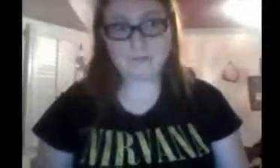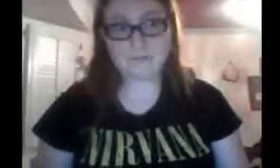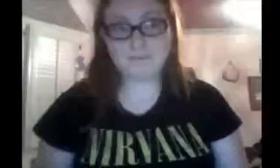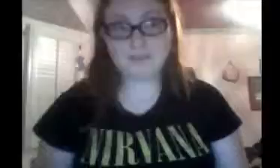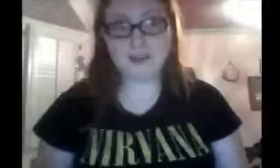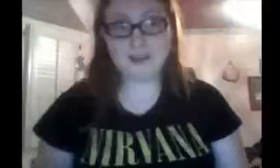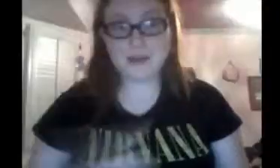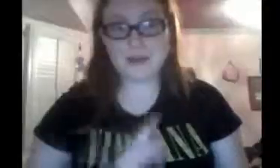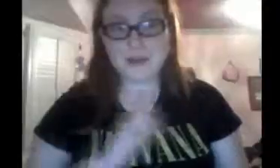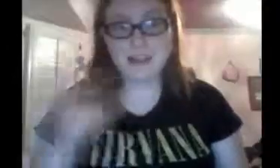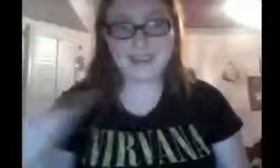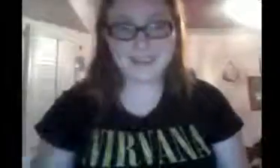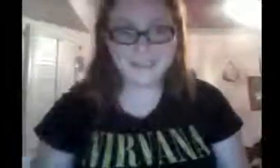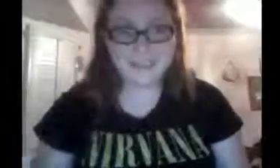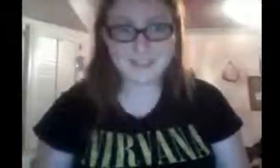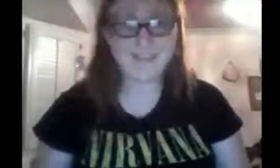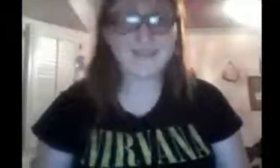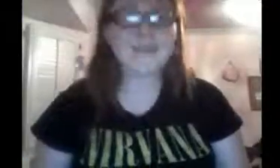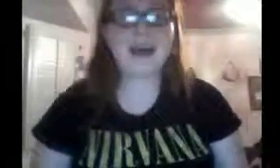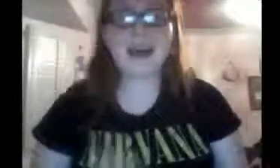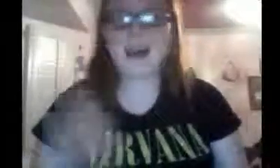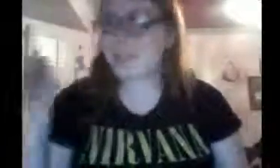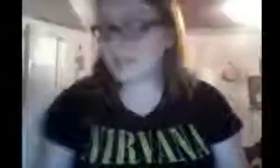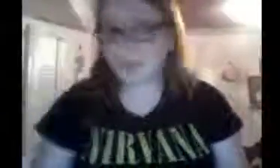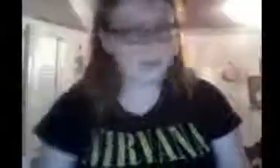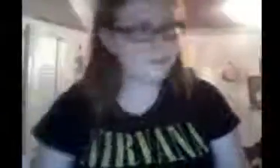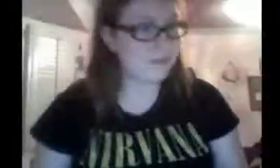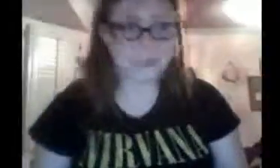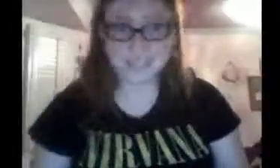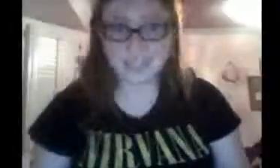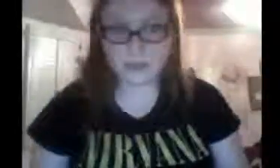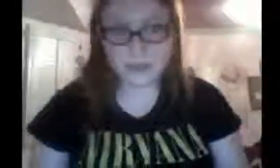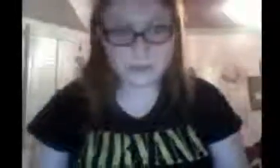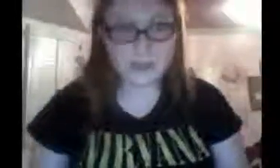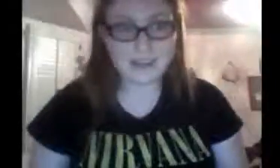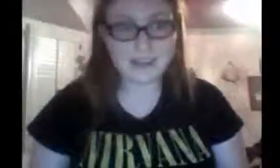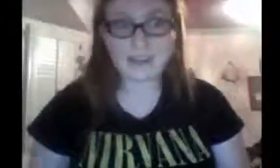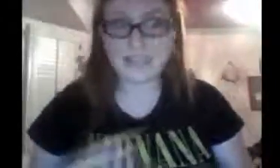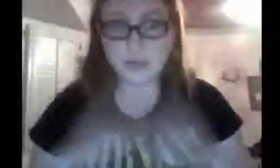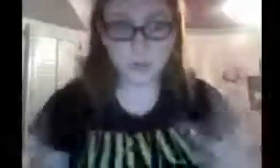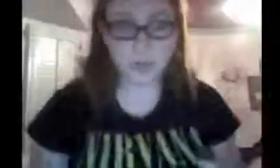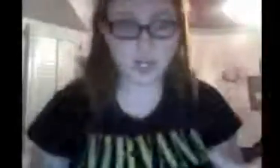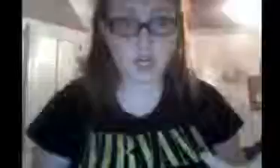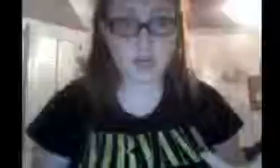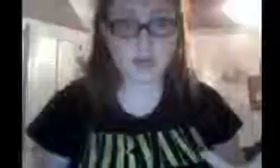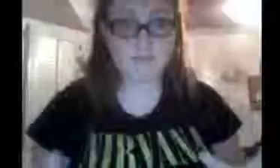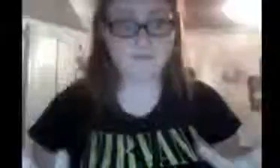like, recreate 9-11 on the Statue of Liberty. And, to take over the world and all that.